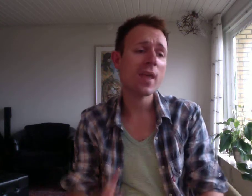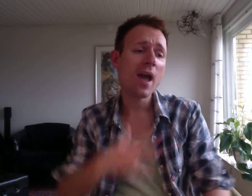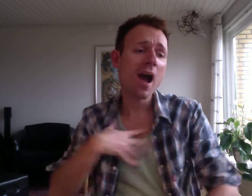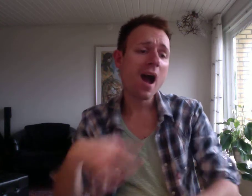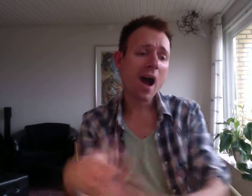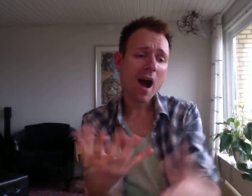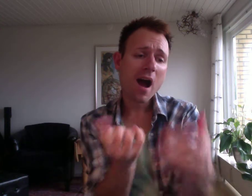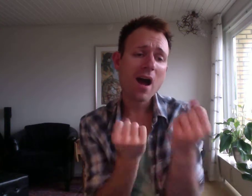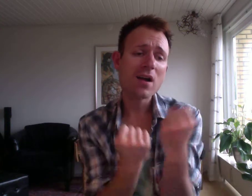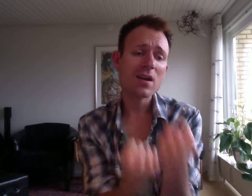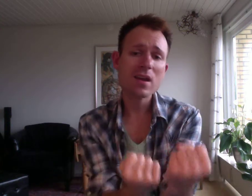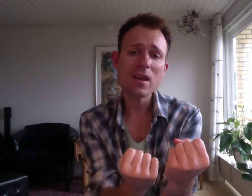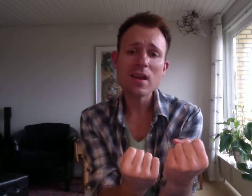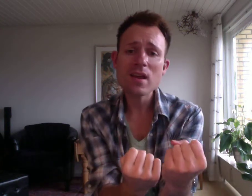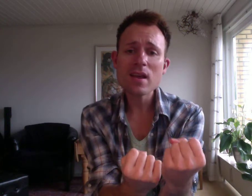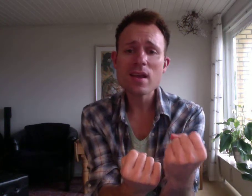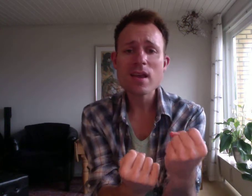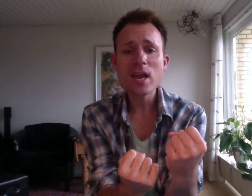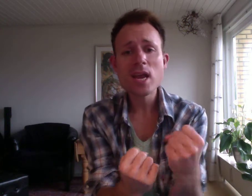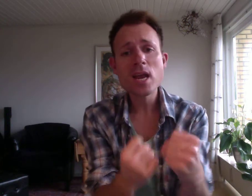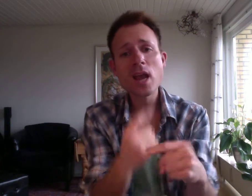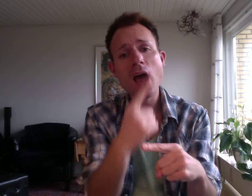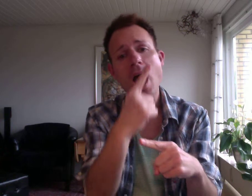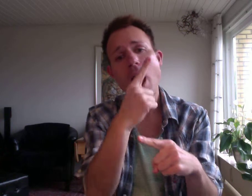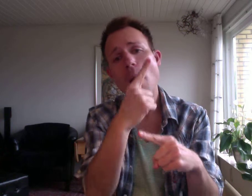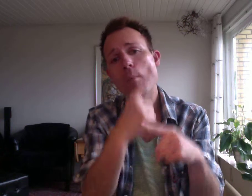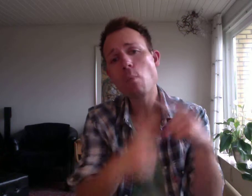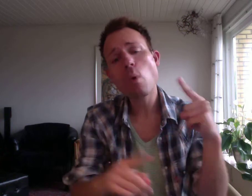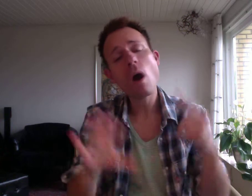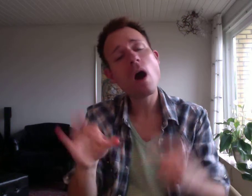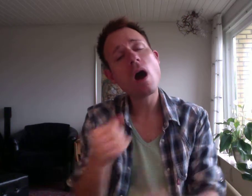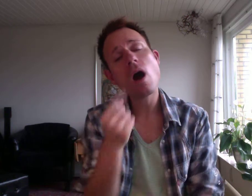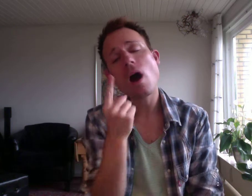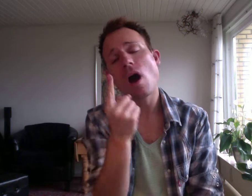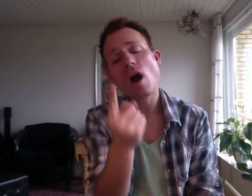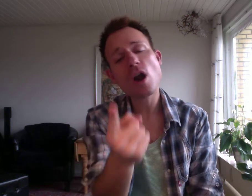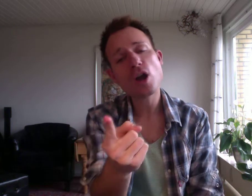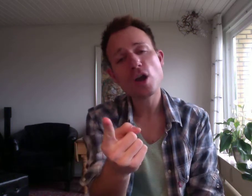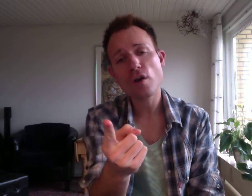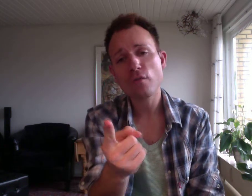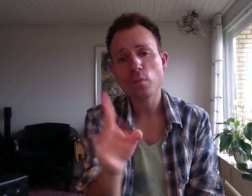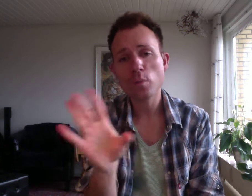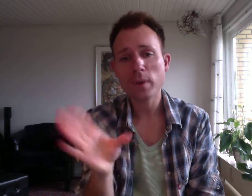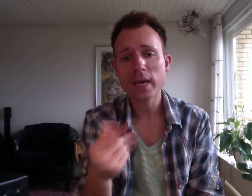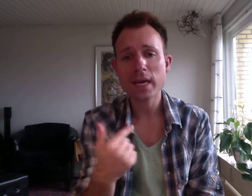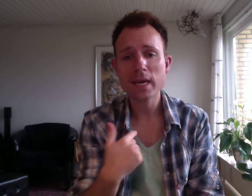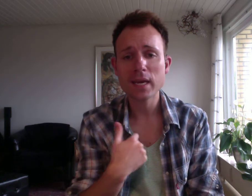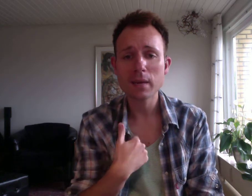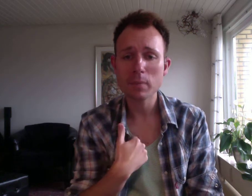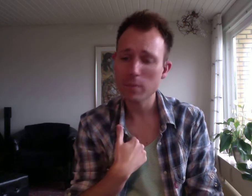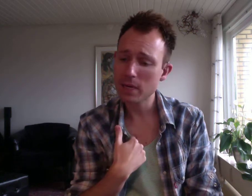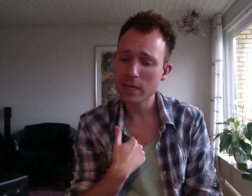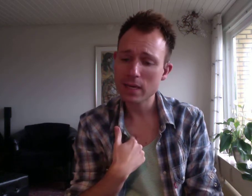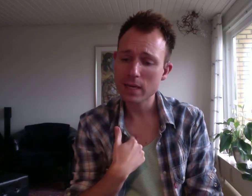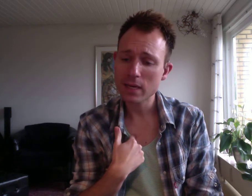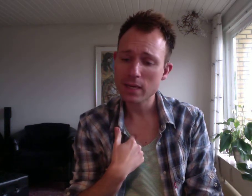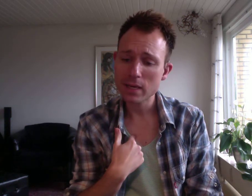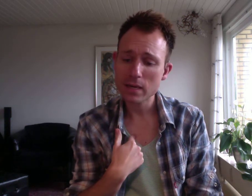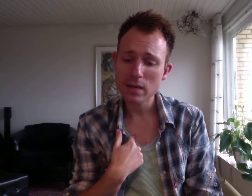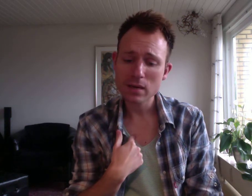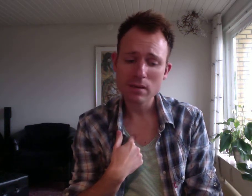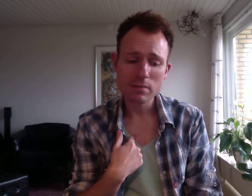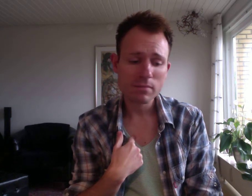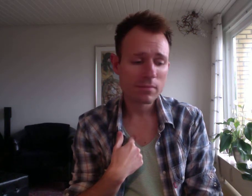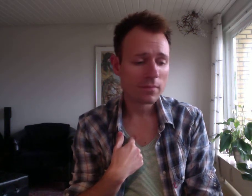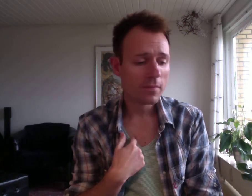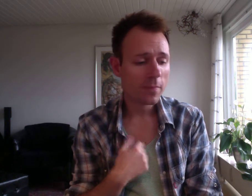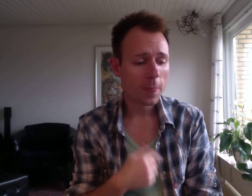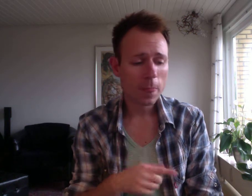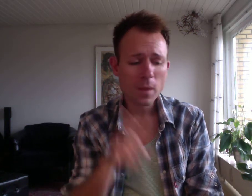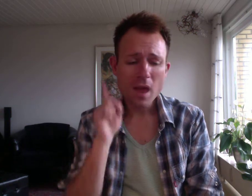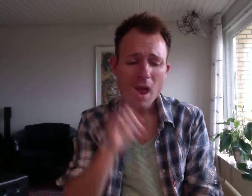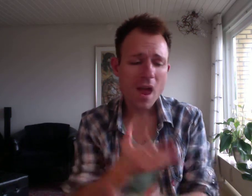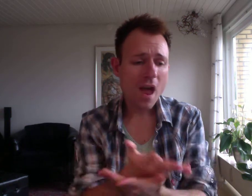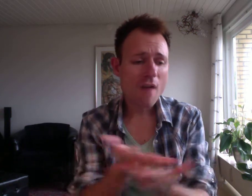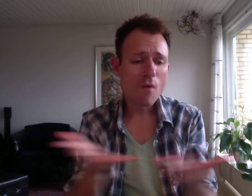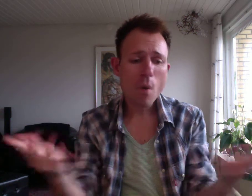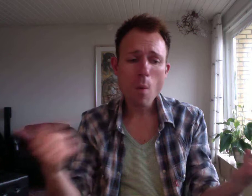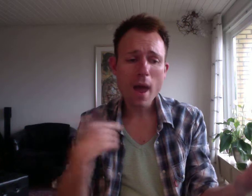I'll keep a part of you with me And everywhere